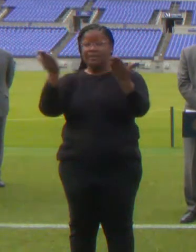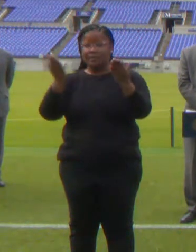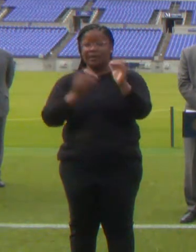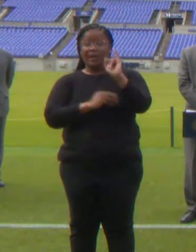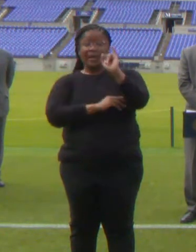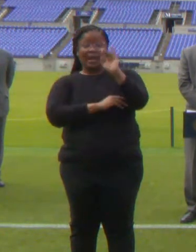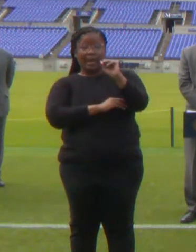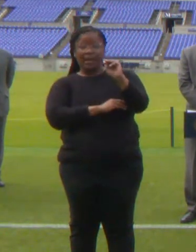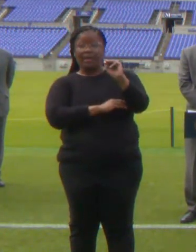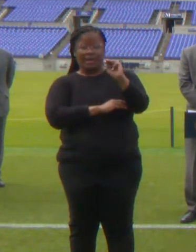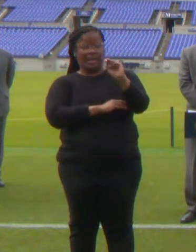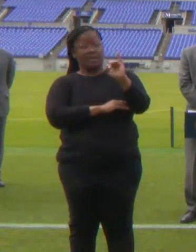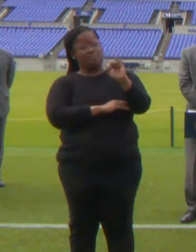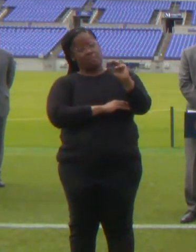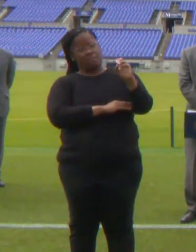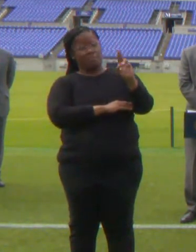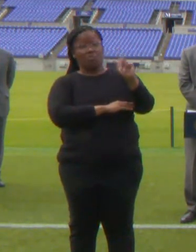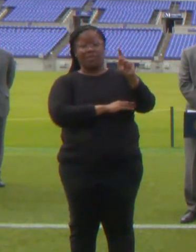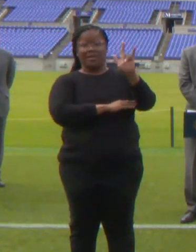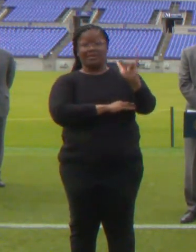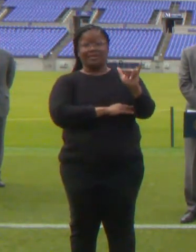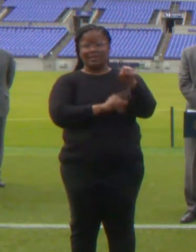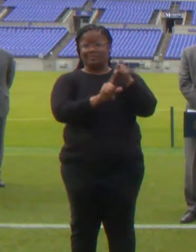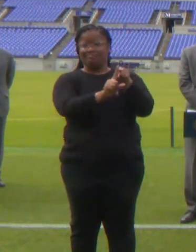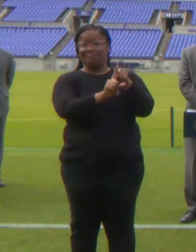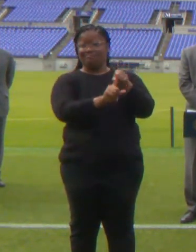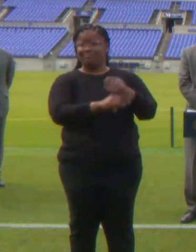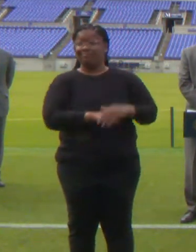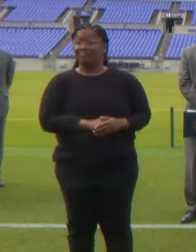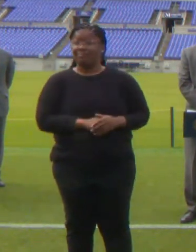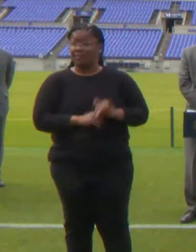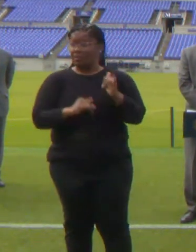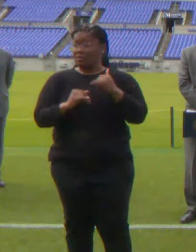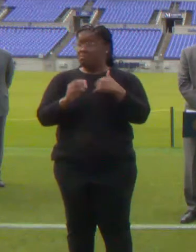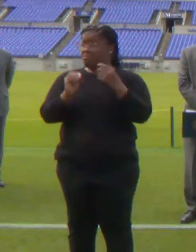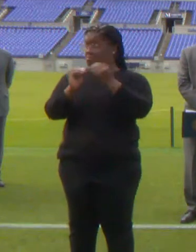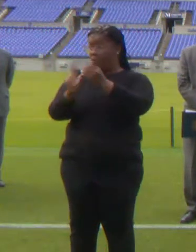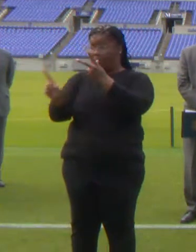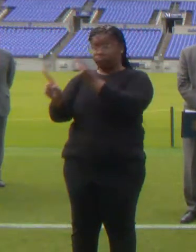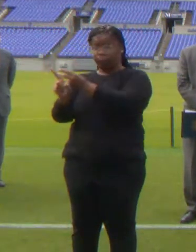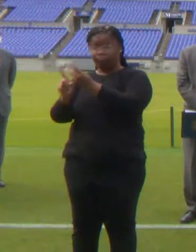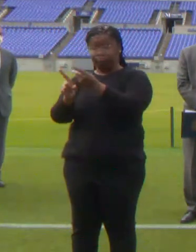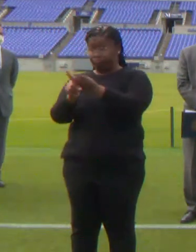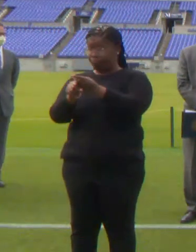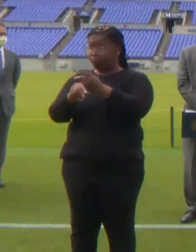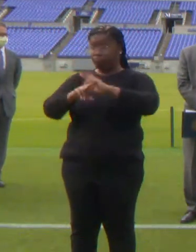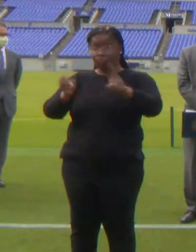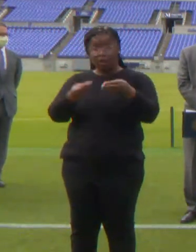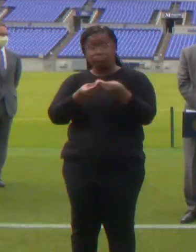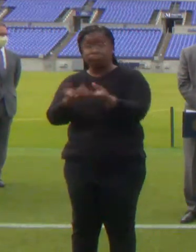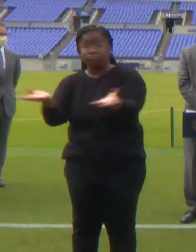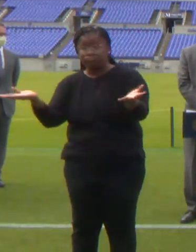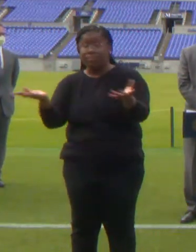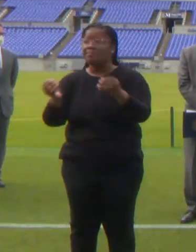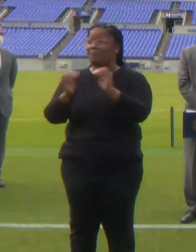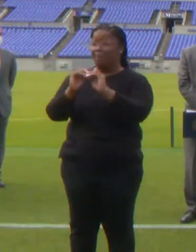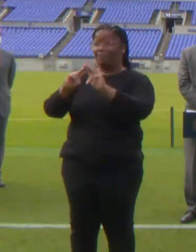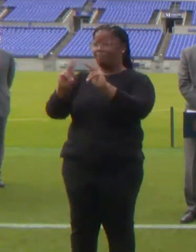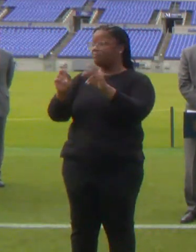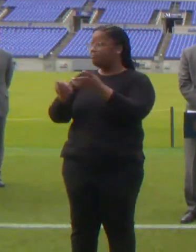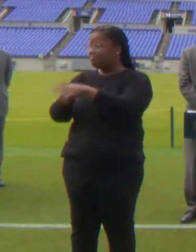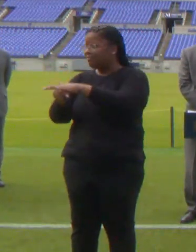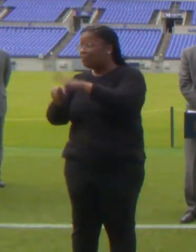-based leaders event. As more vaccine becomes available and phases are now open, encourage your